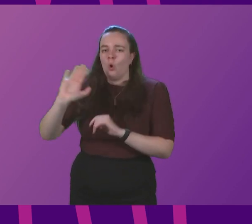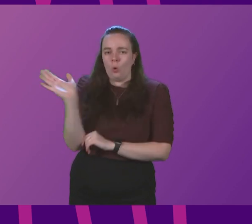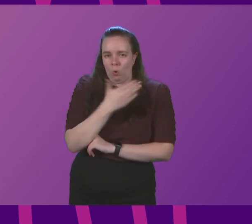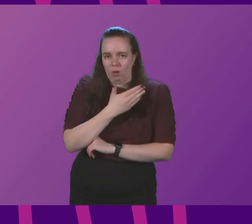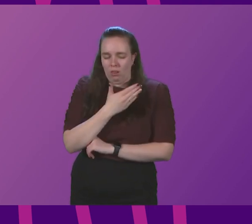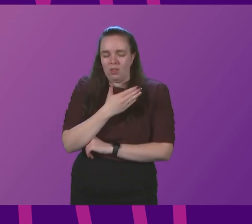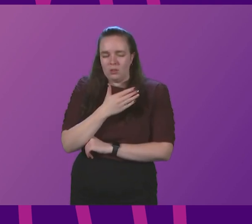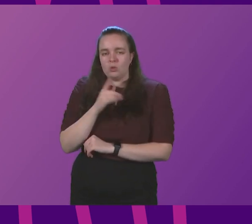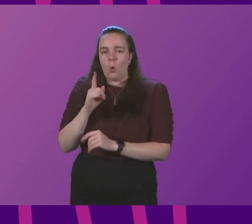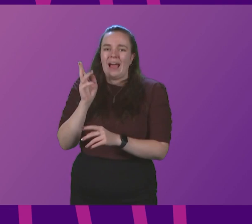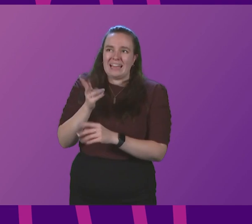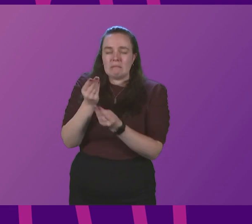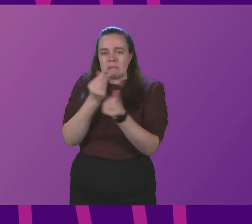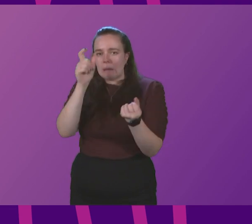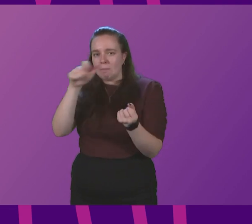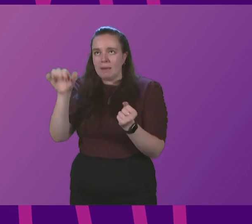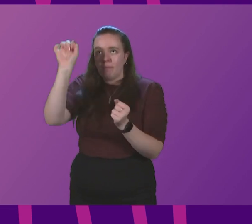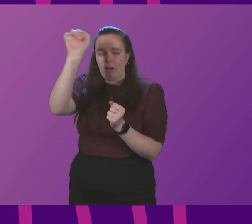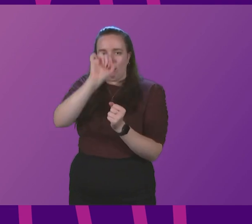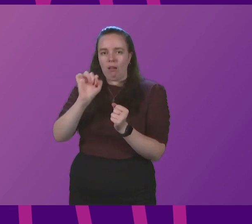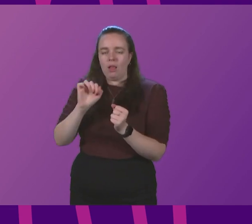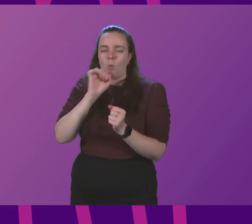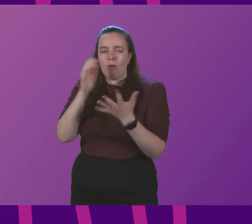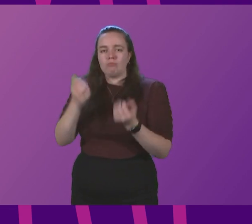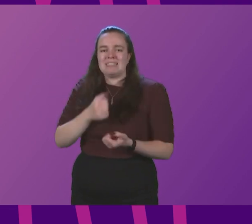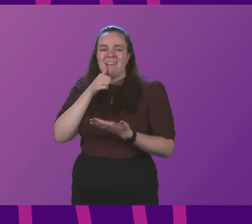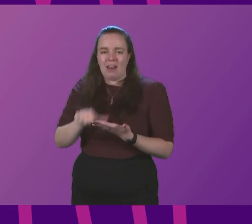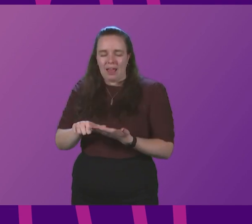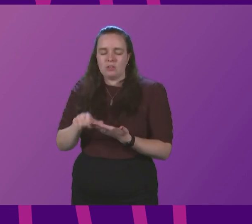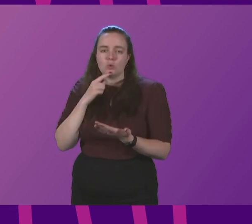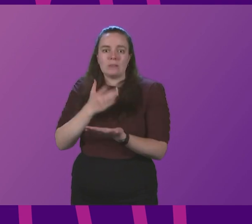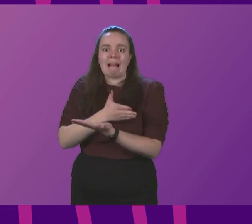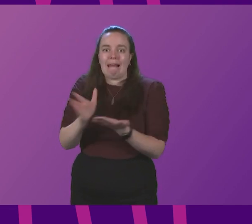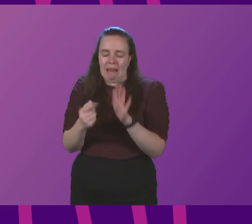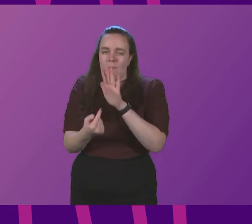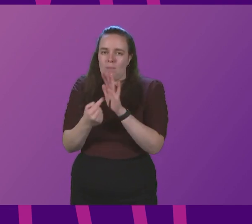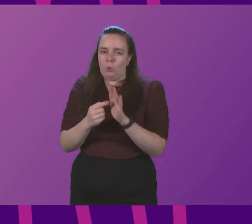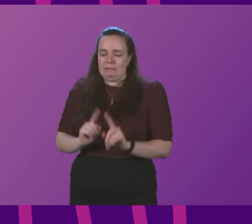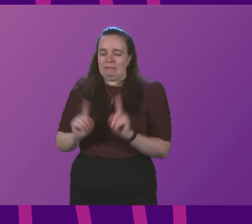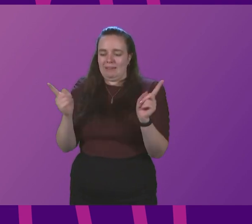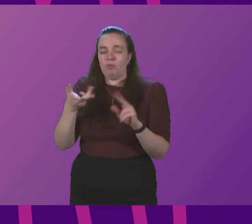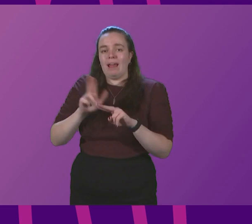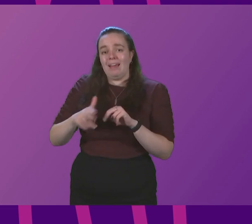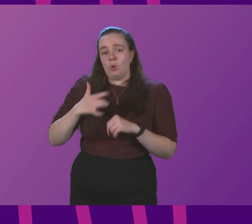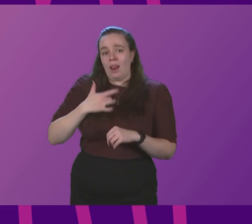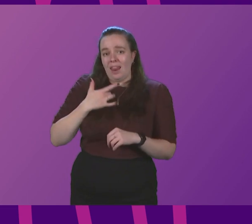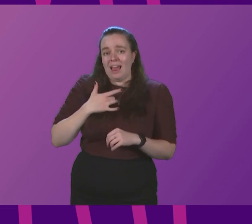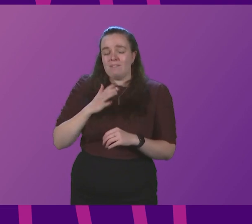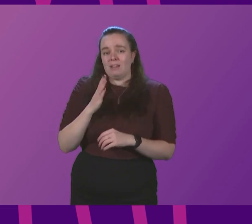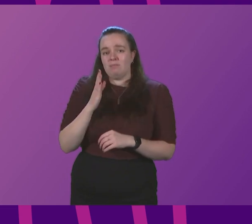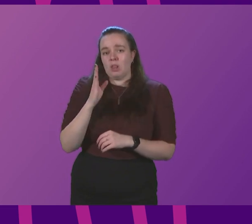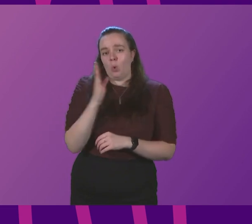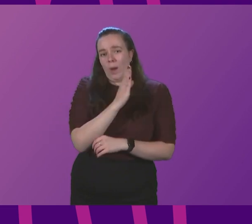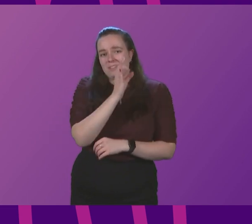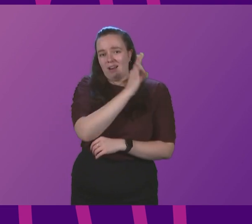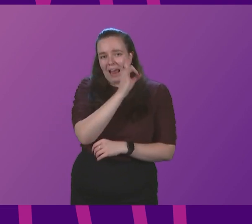the portal. Again, there will be some people there who will get a letter, so it is a clear and important distinction to draw. If you live in the Western Isles